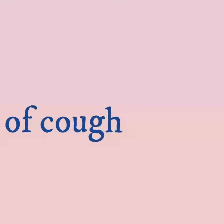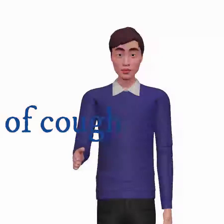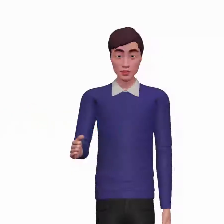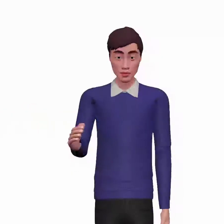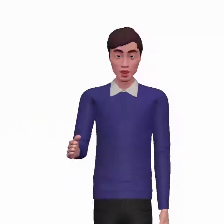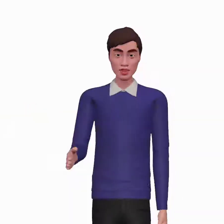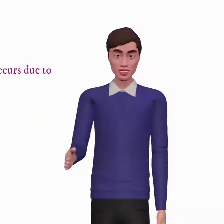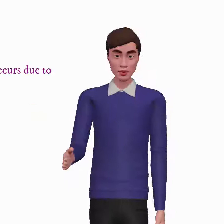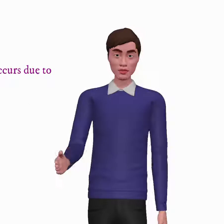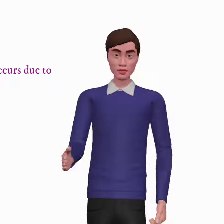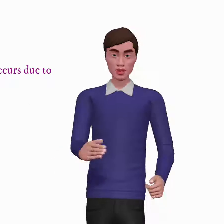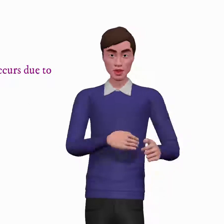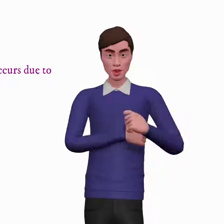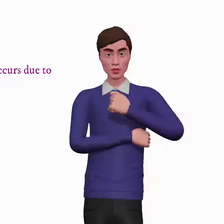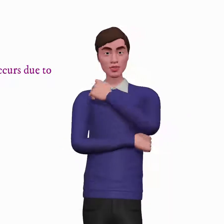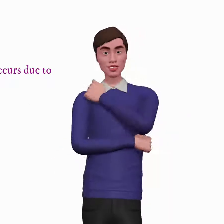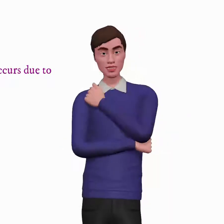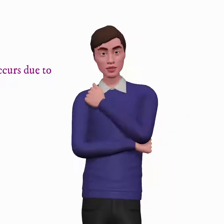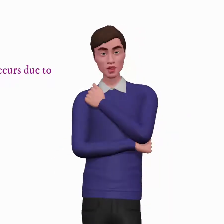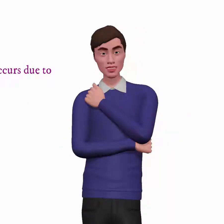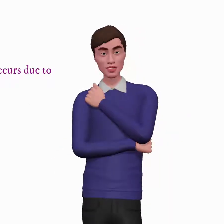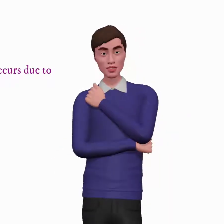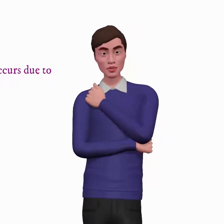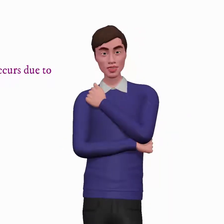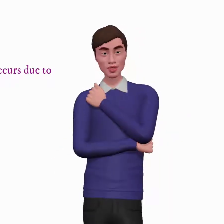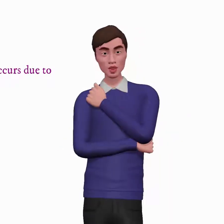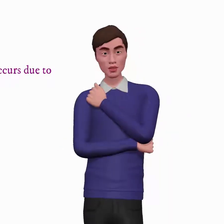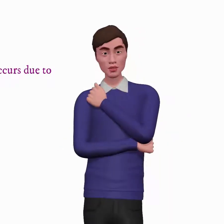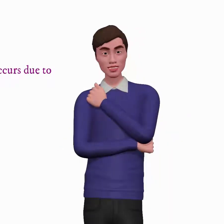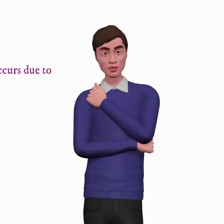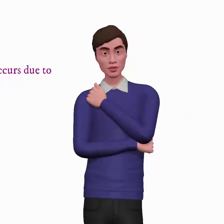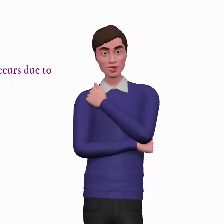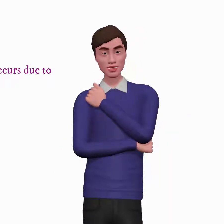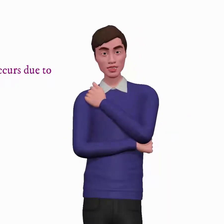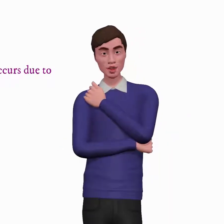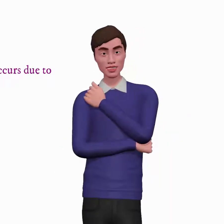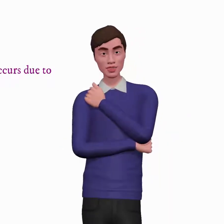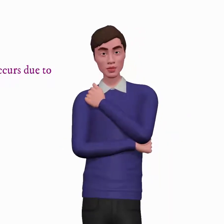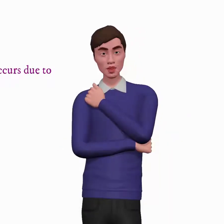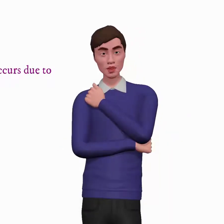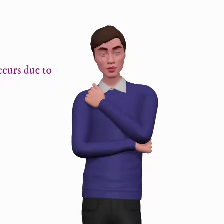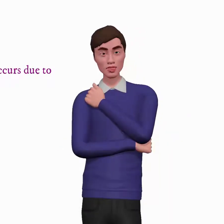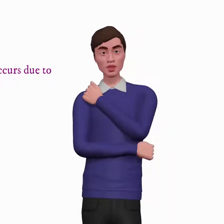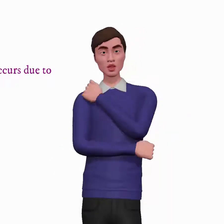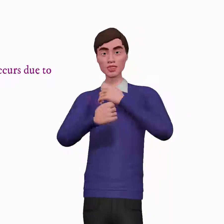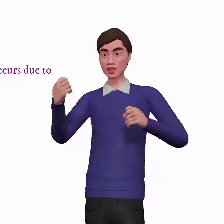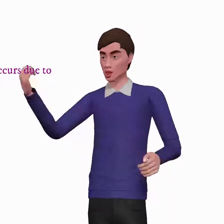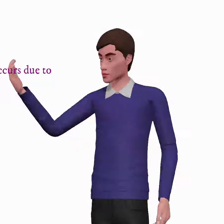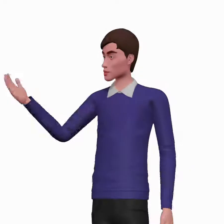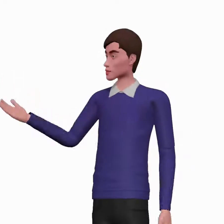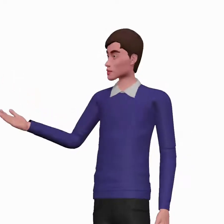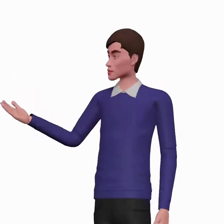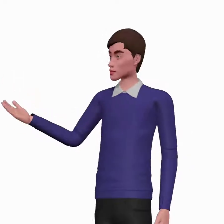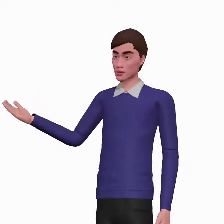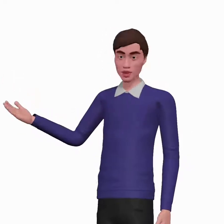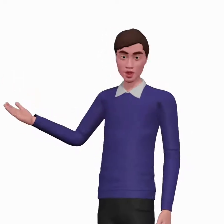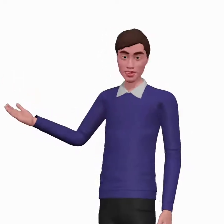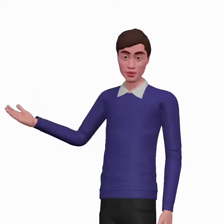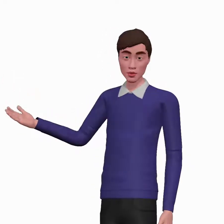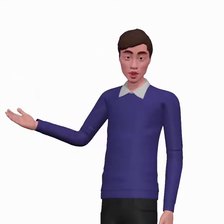Acute cough, has a duration less than 3 weeks and commonly occurs due to respiratory tract infection. While chronic cough,